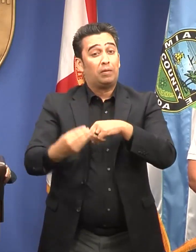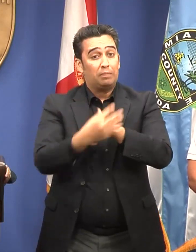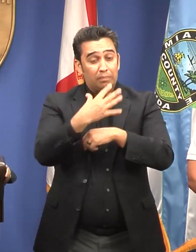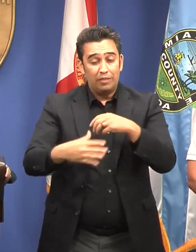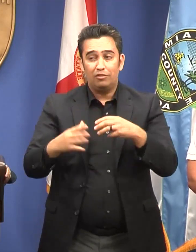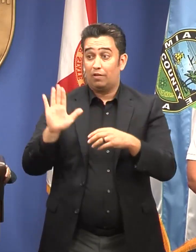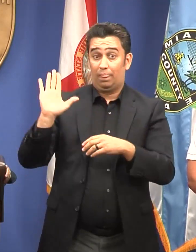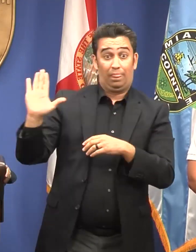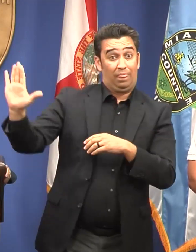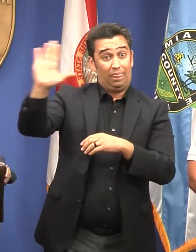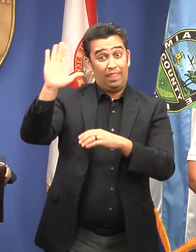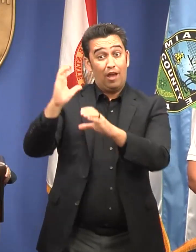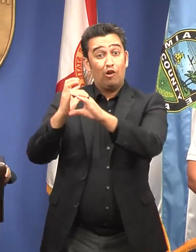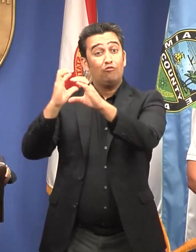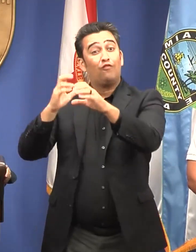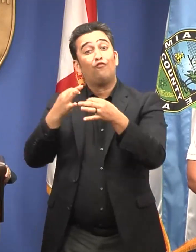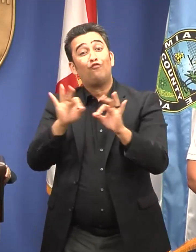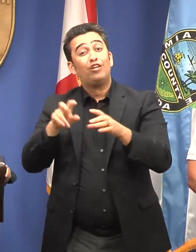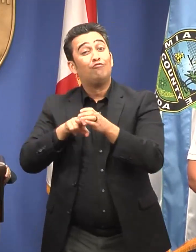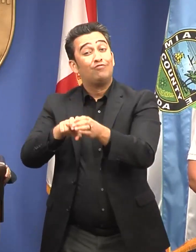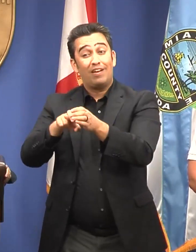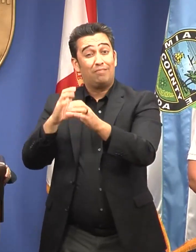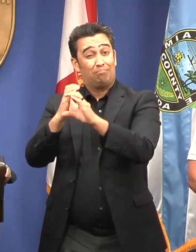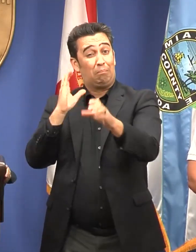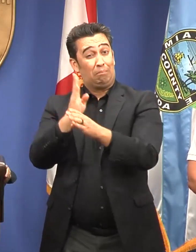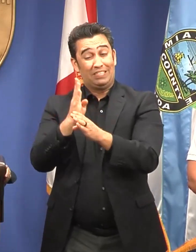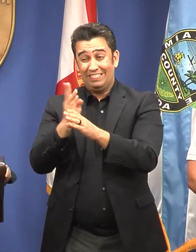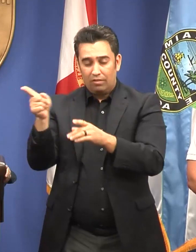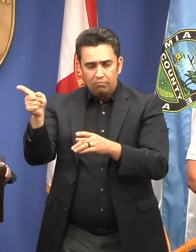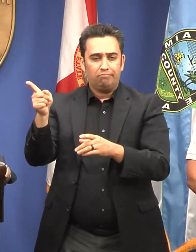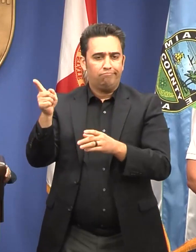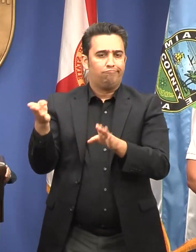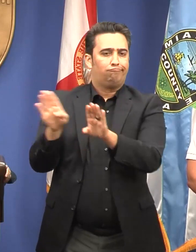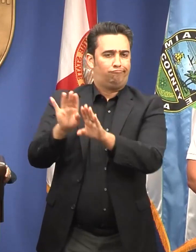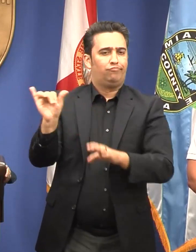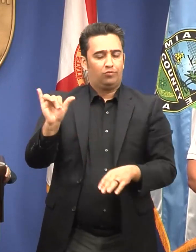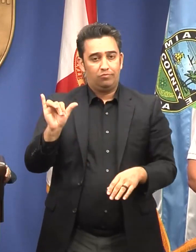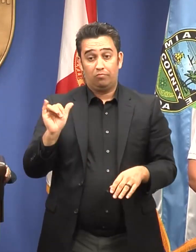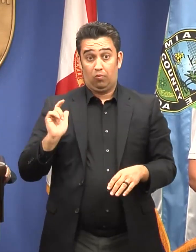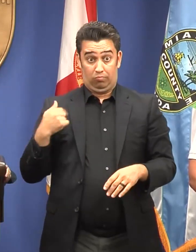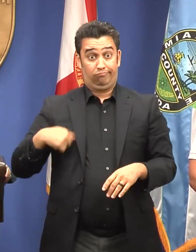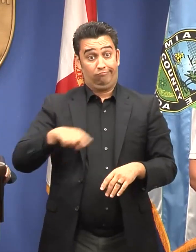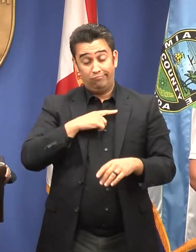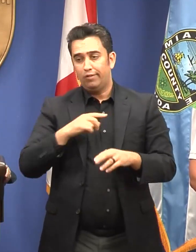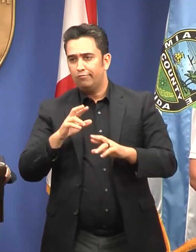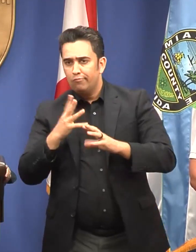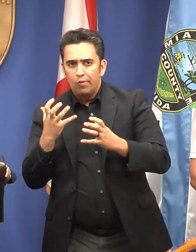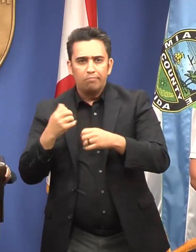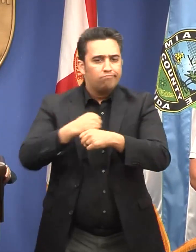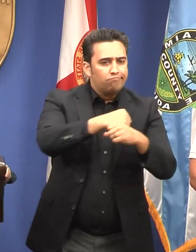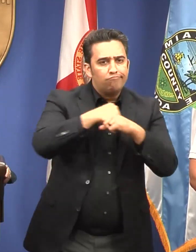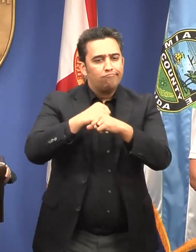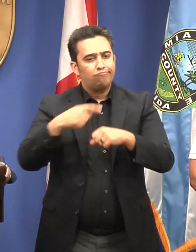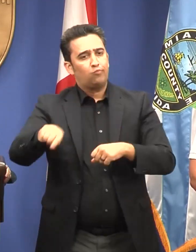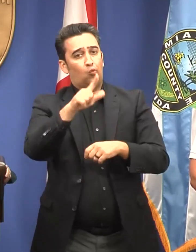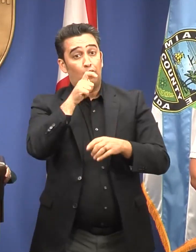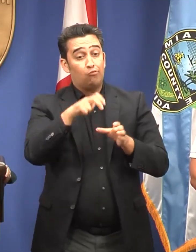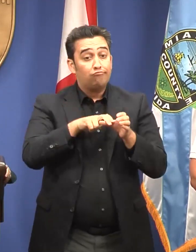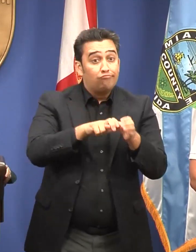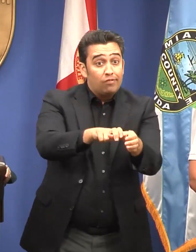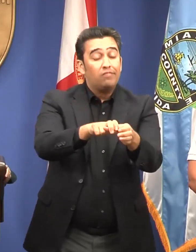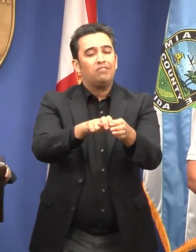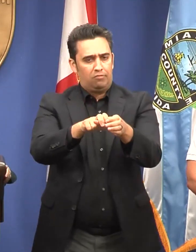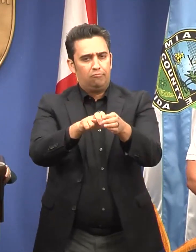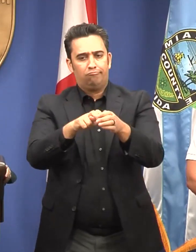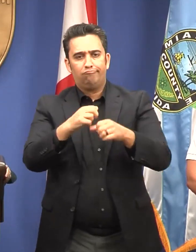trolleys are also suspended for the time being. Our transit team is working diligently to protect our riders across the county, and we have